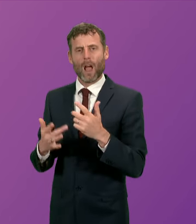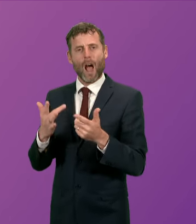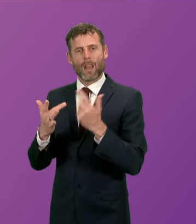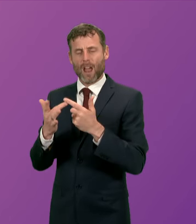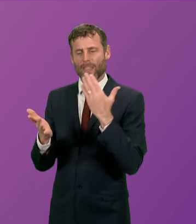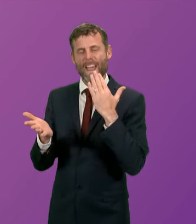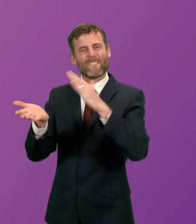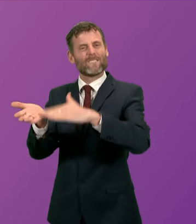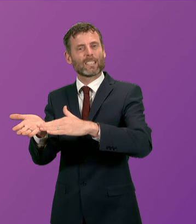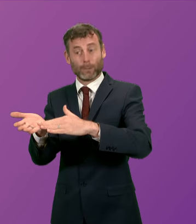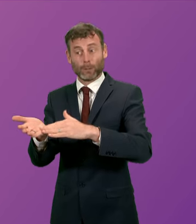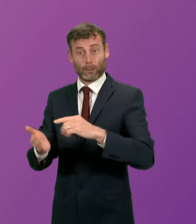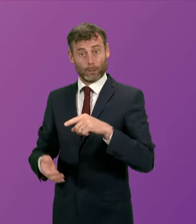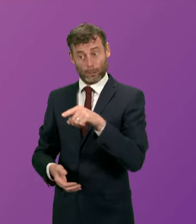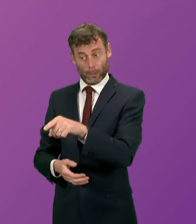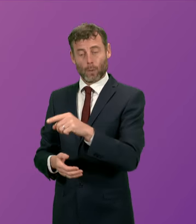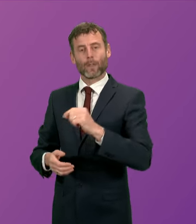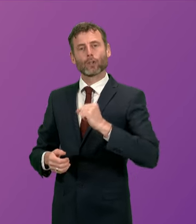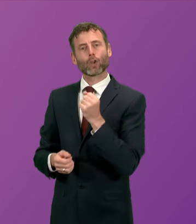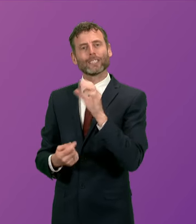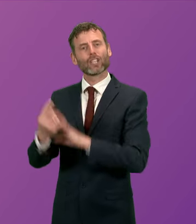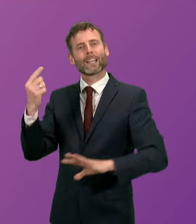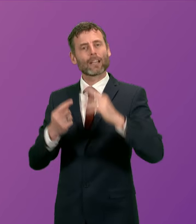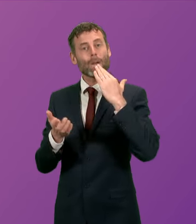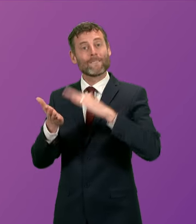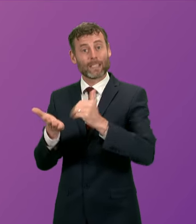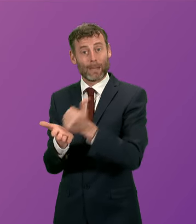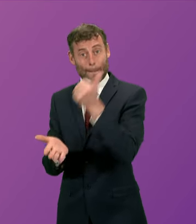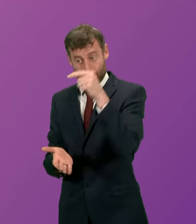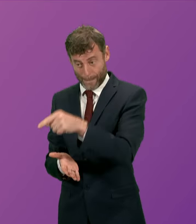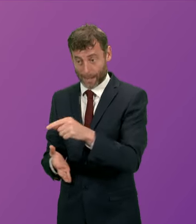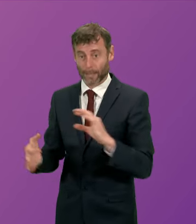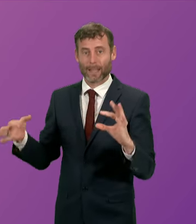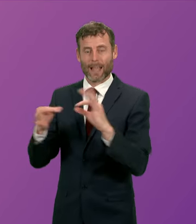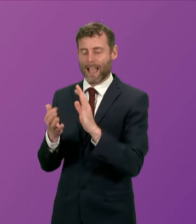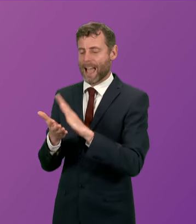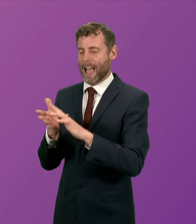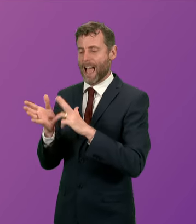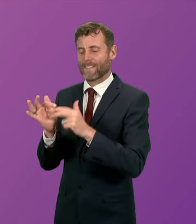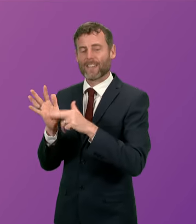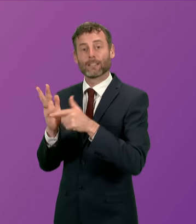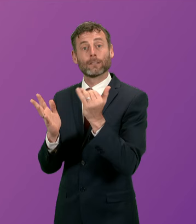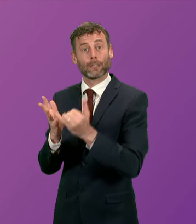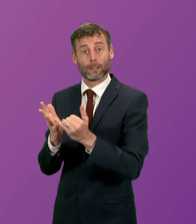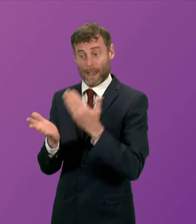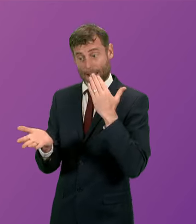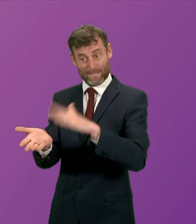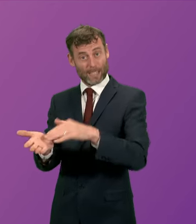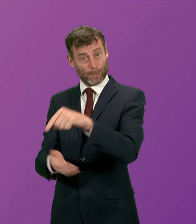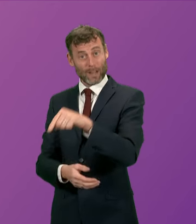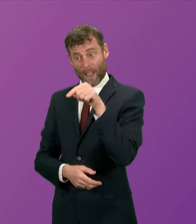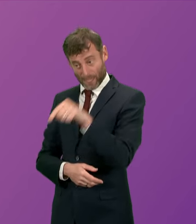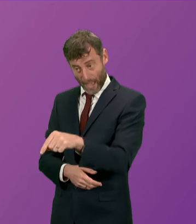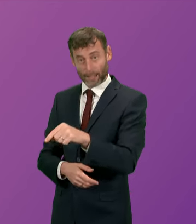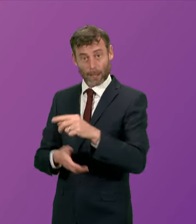involved in the Scottish National Investment Bank and Heventus which is a significant investment in green